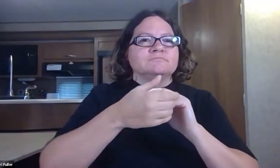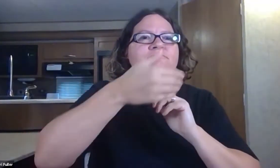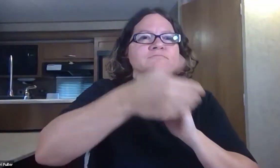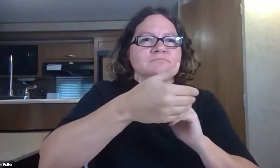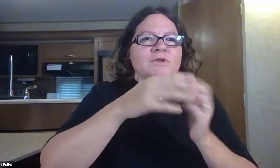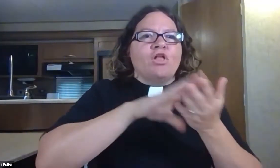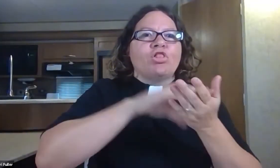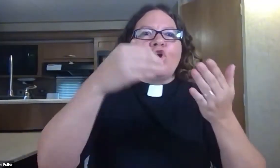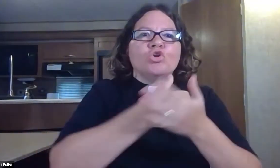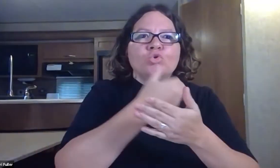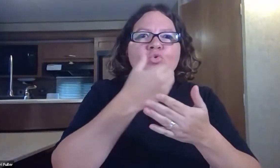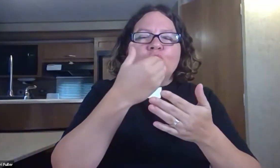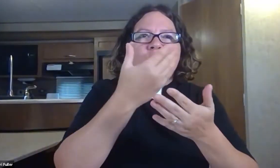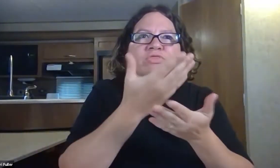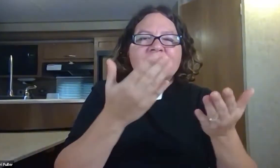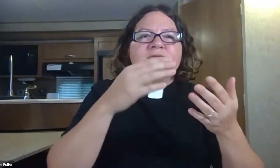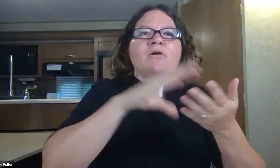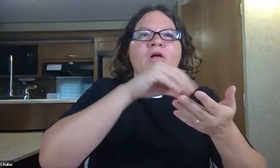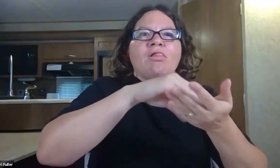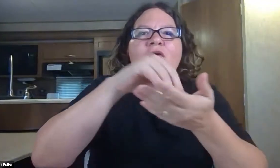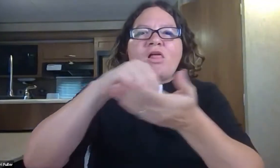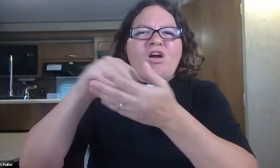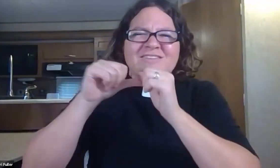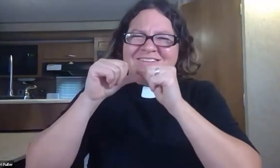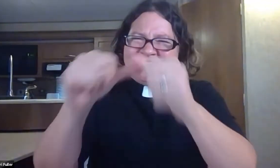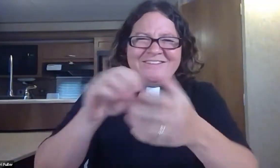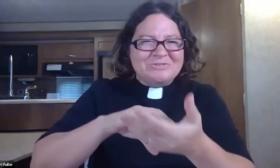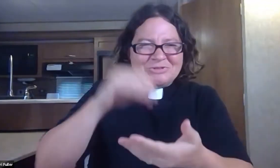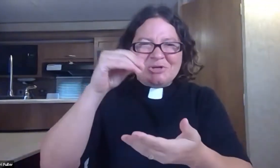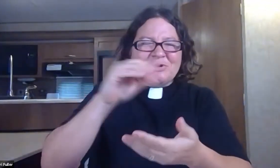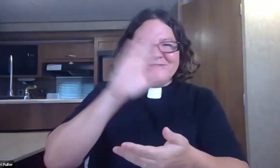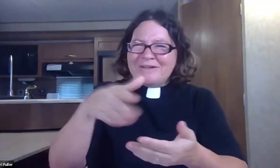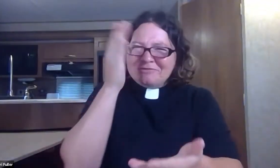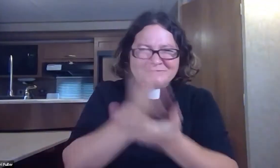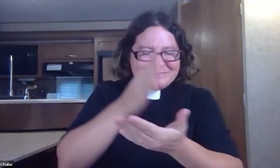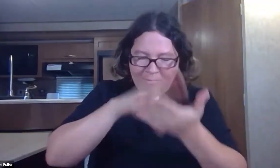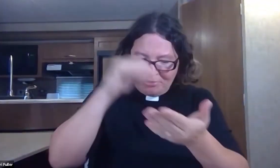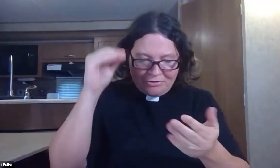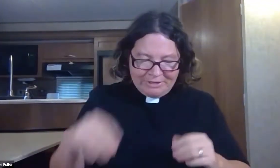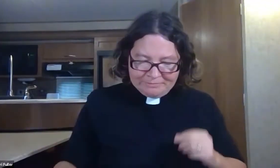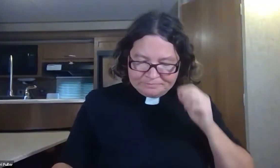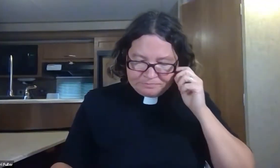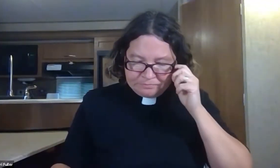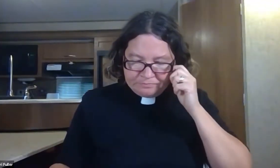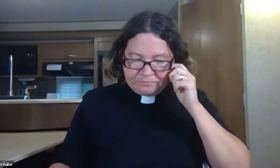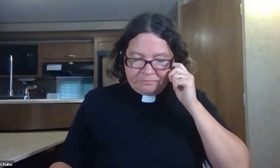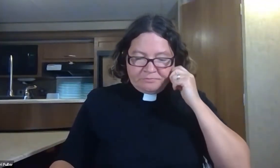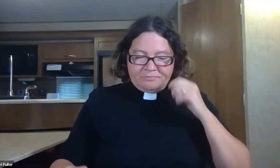I can learn from my mistakes and change and grow because that's what we always do we continue to learn and grow